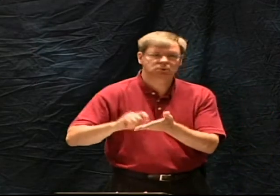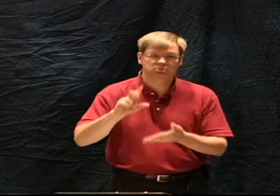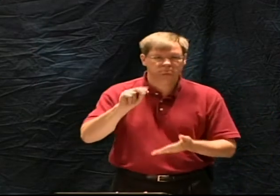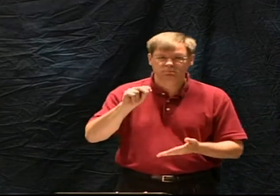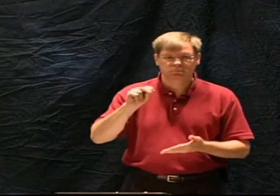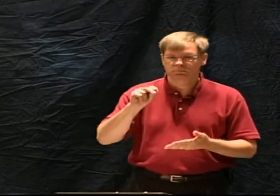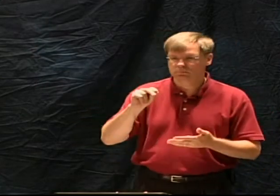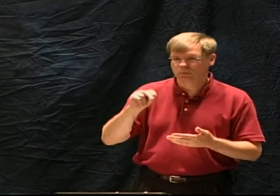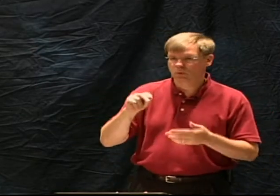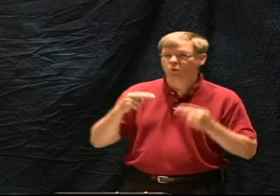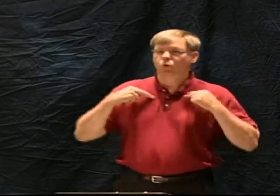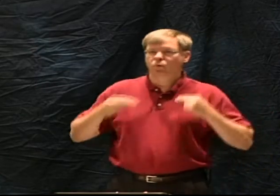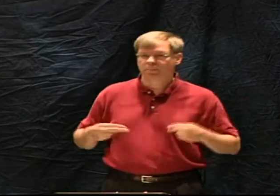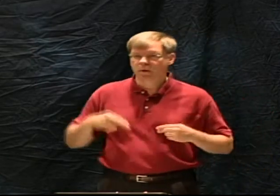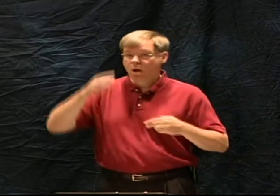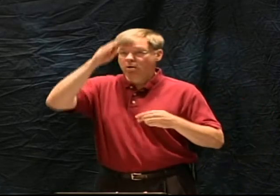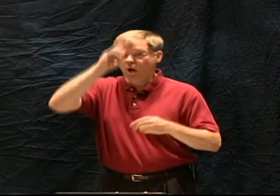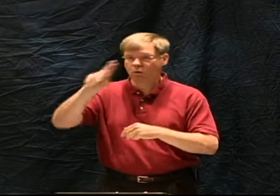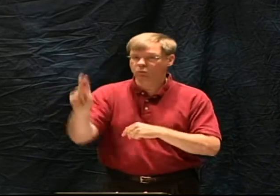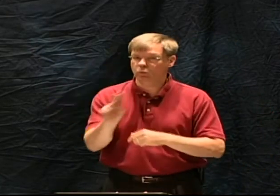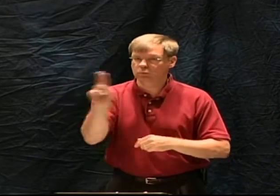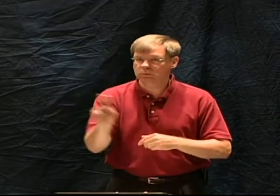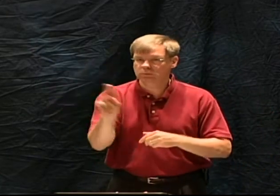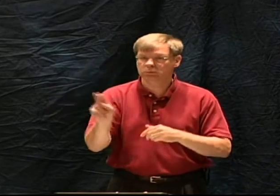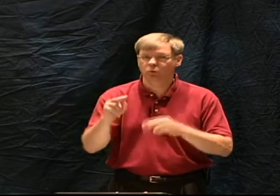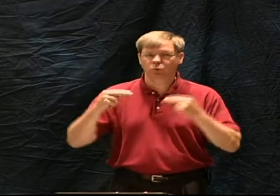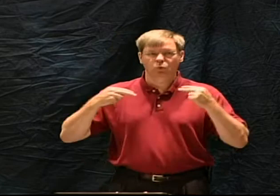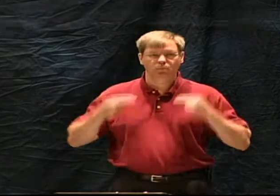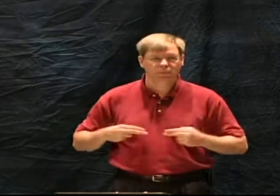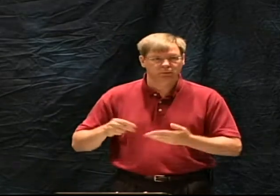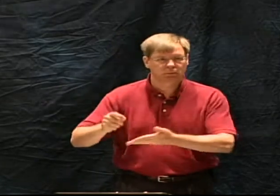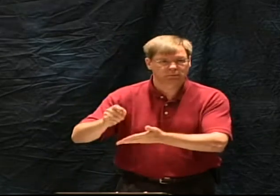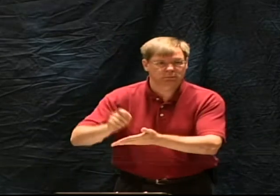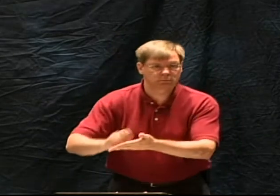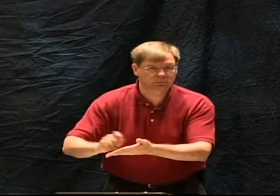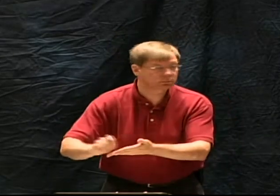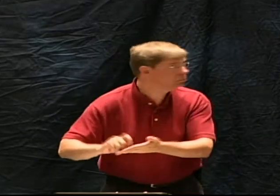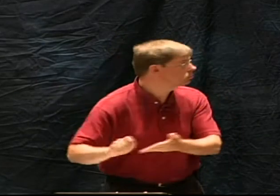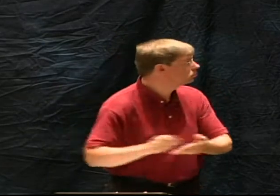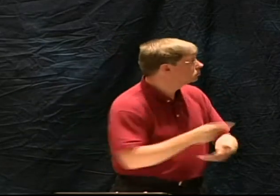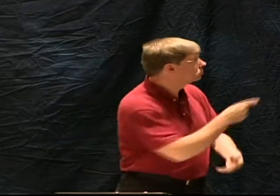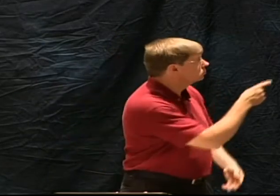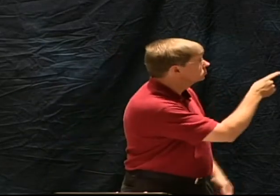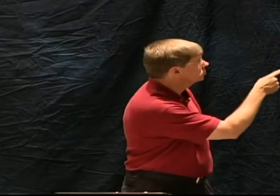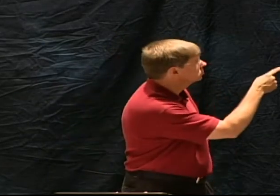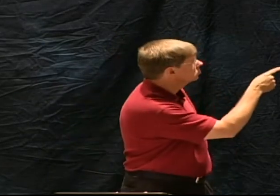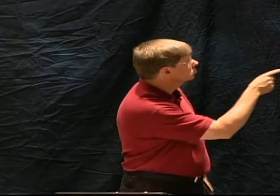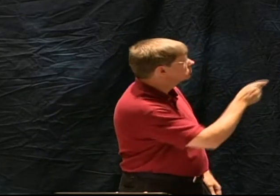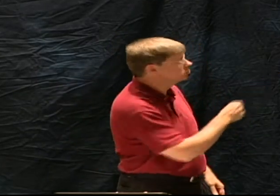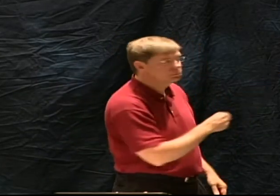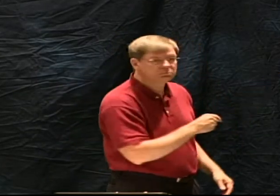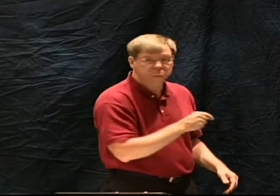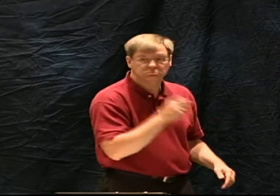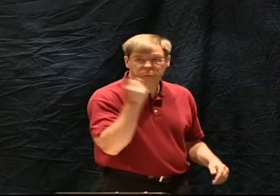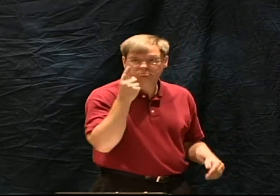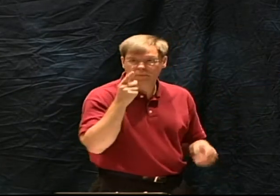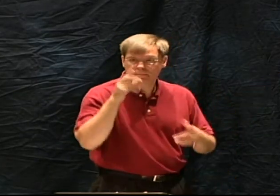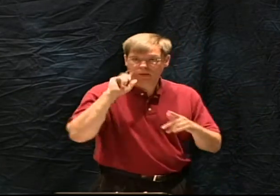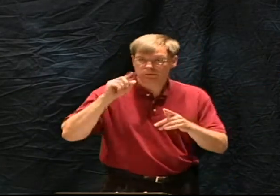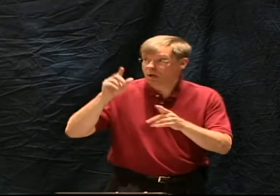God did not physically write the scriptures but rather human beings were used